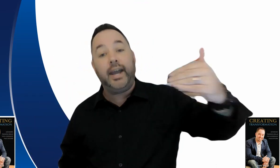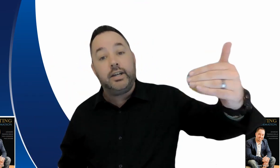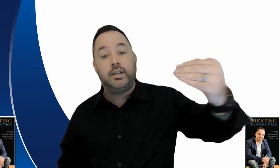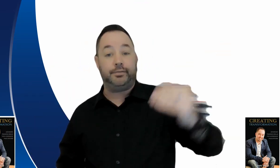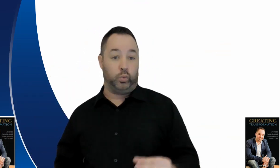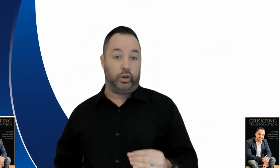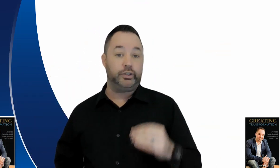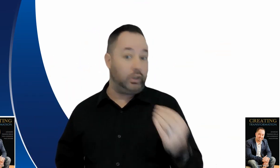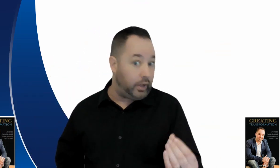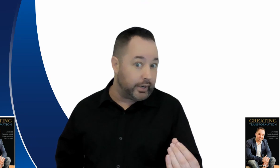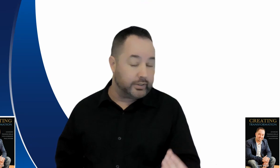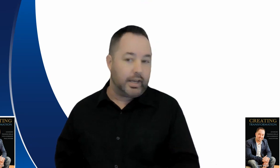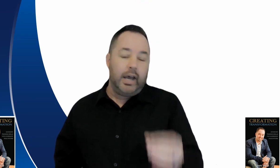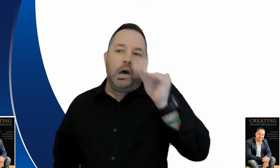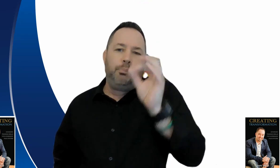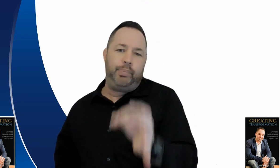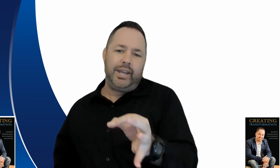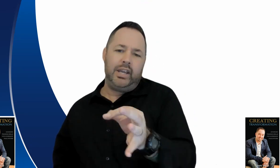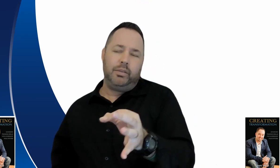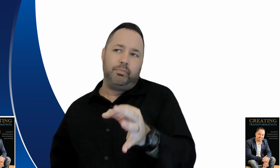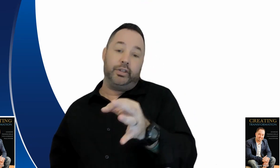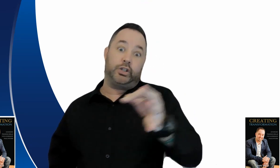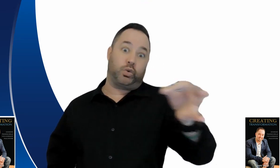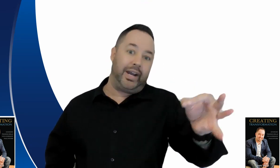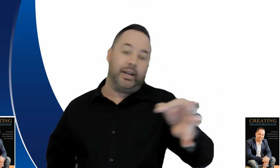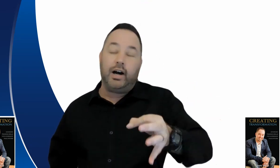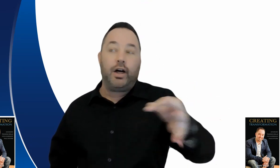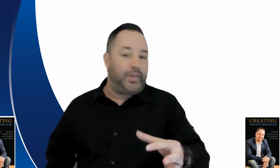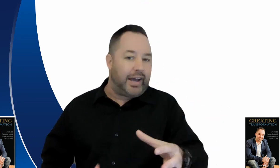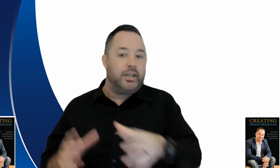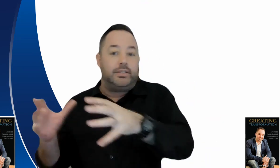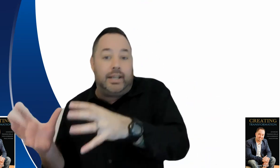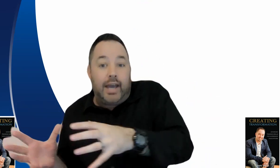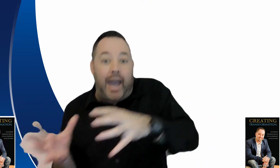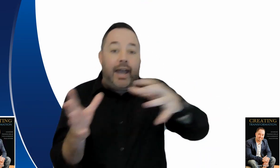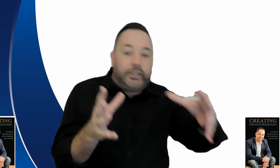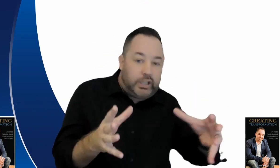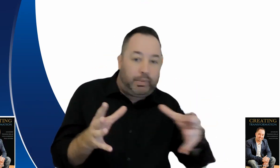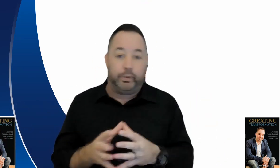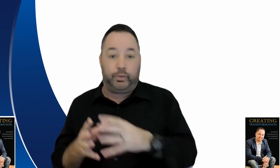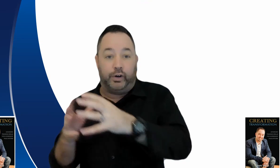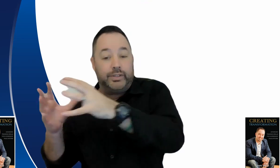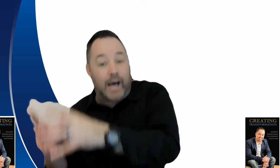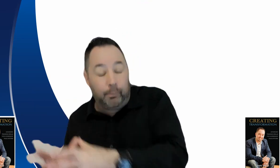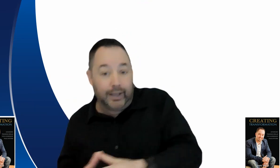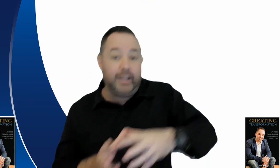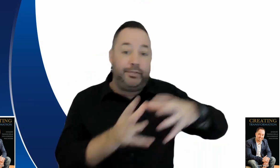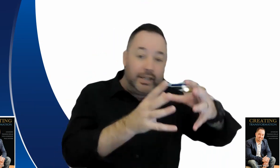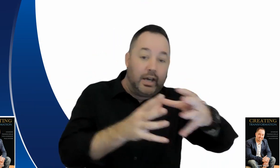negative towards one be the trainer that is enhancing people's performance uplifting